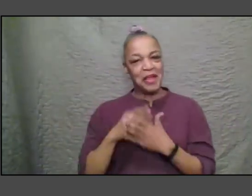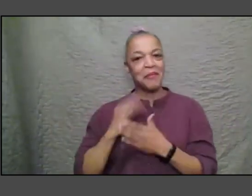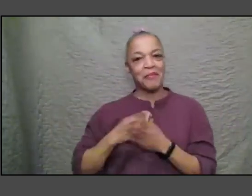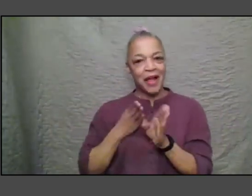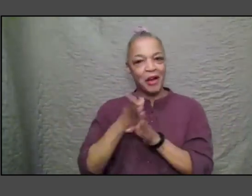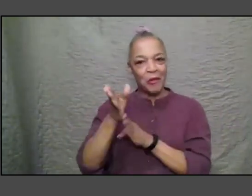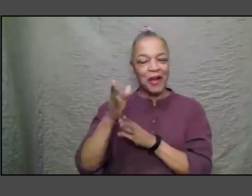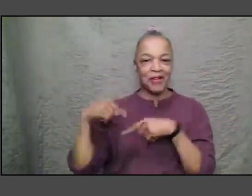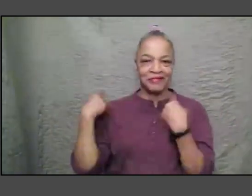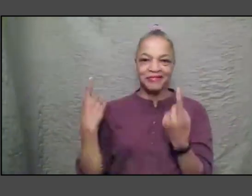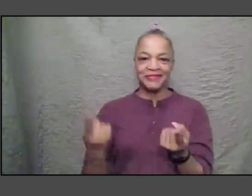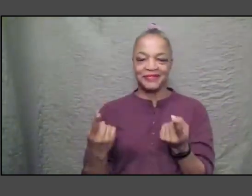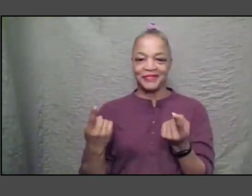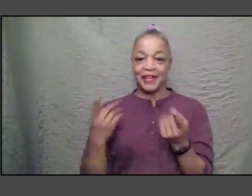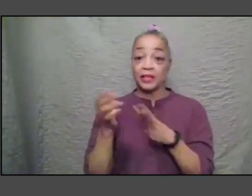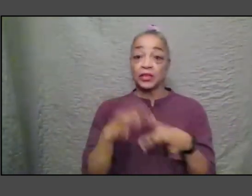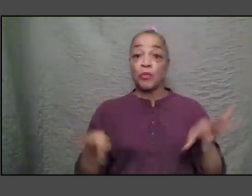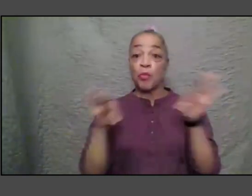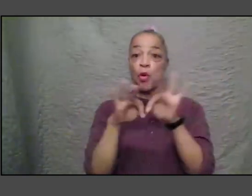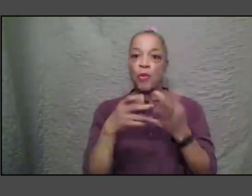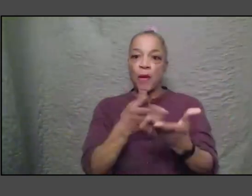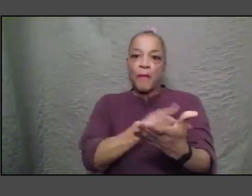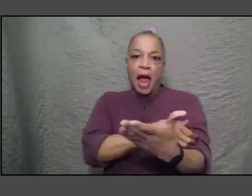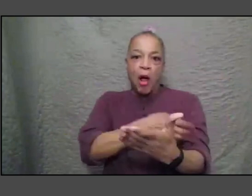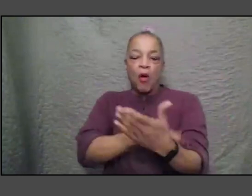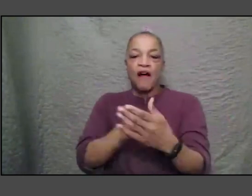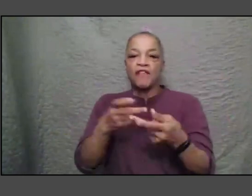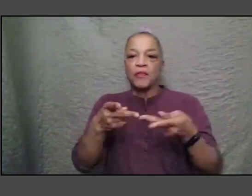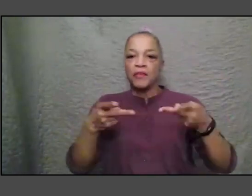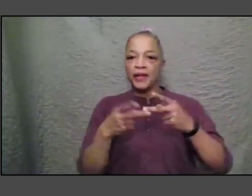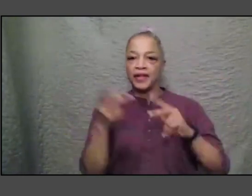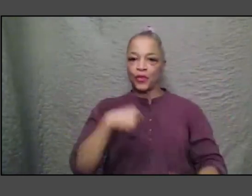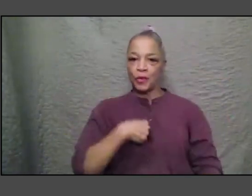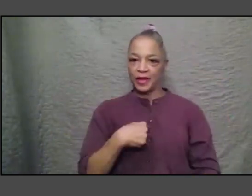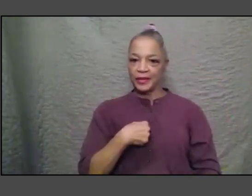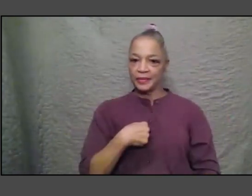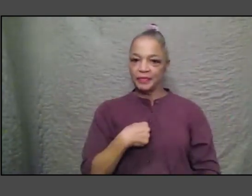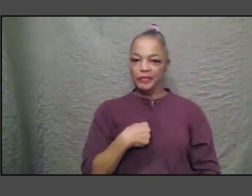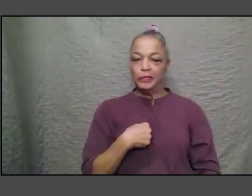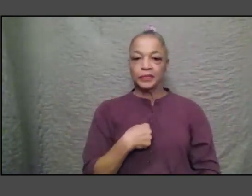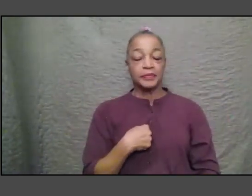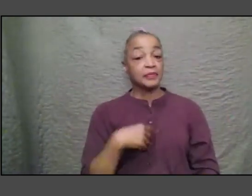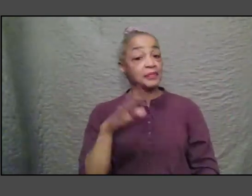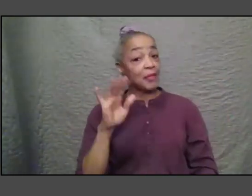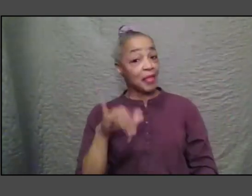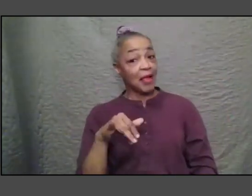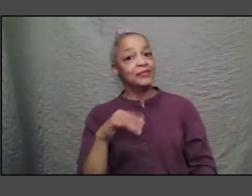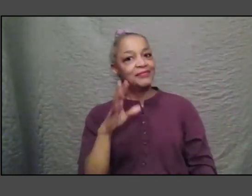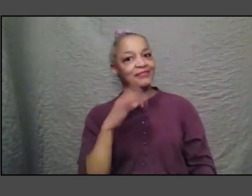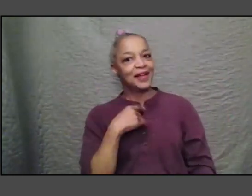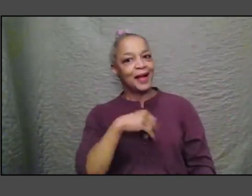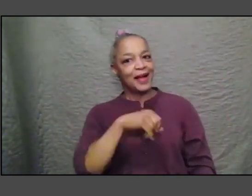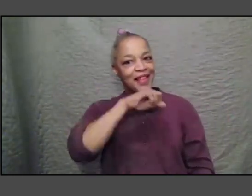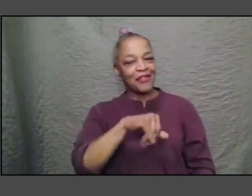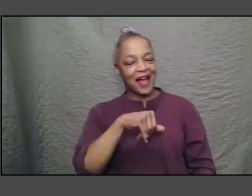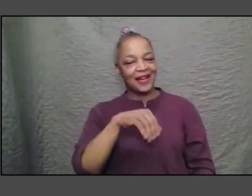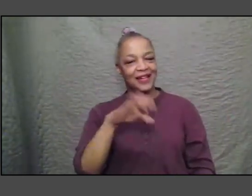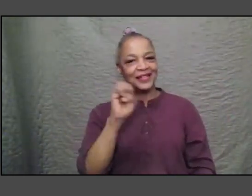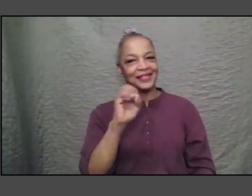importance of the power of place for me there you go i love that um well i'm gonna i'm